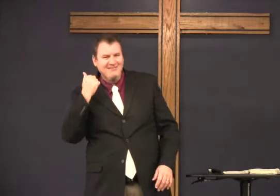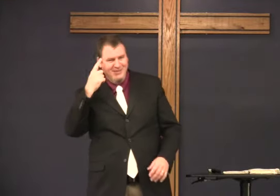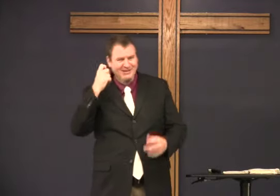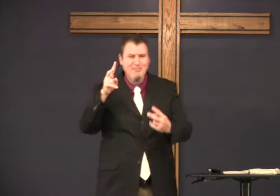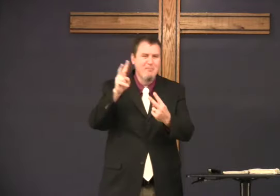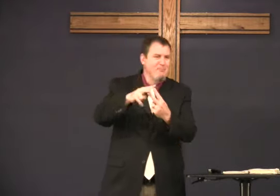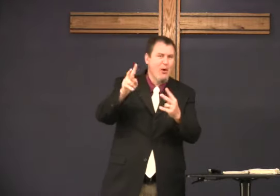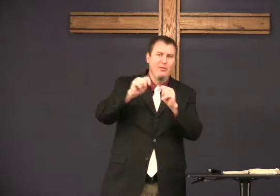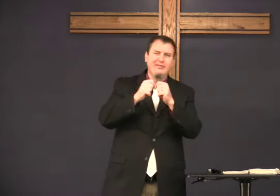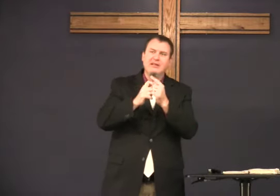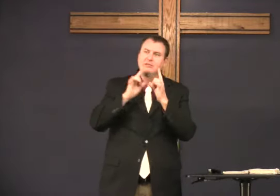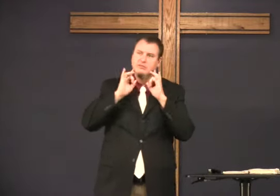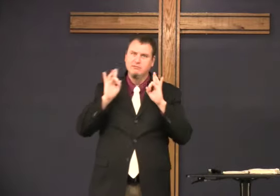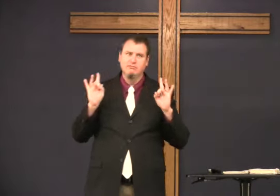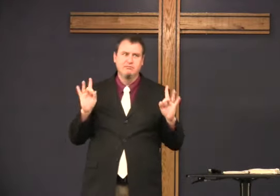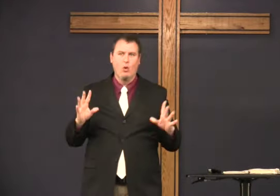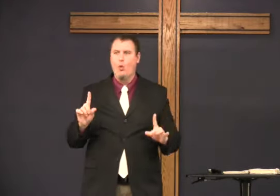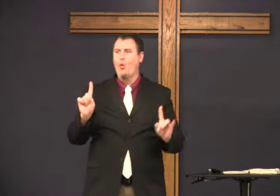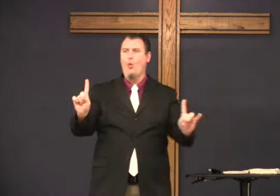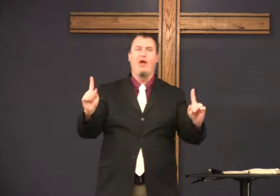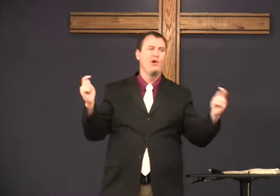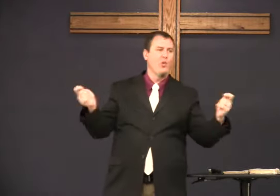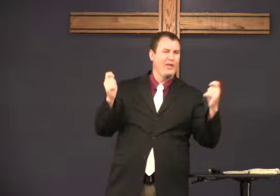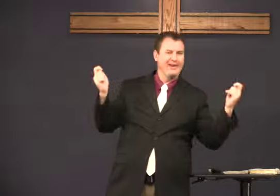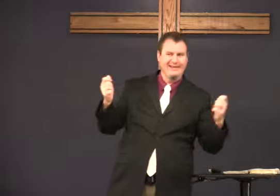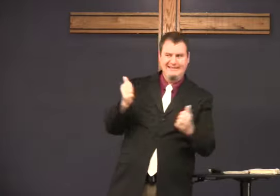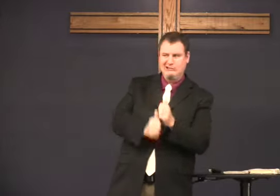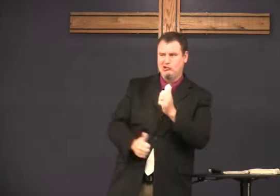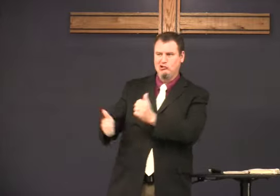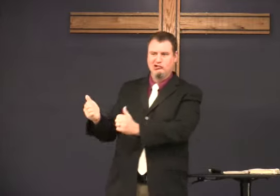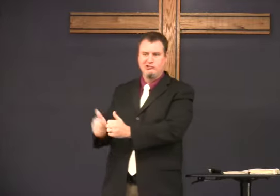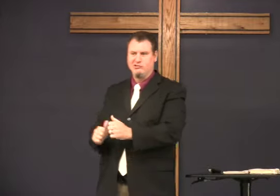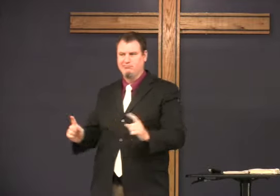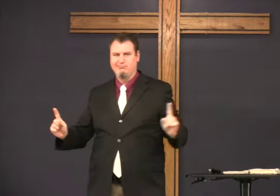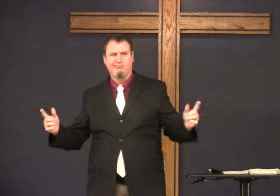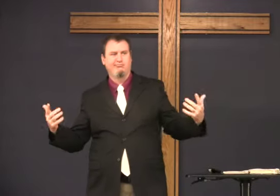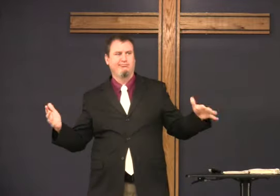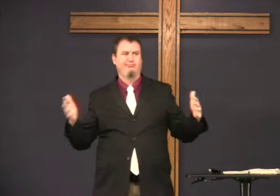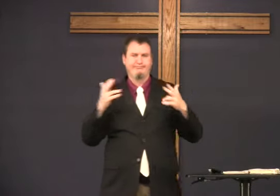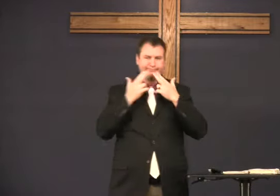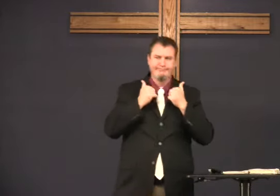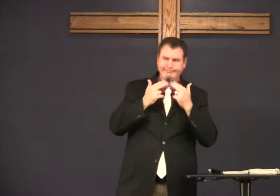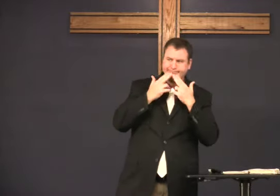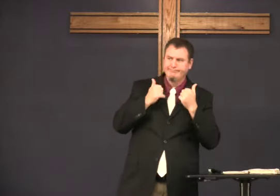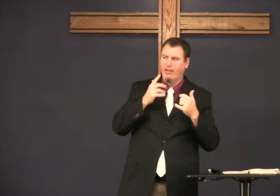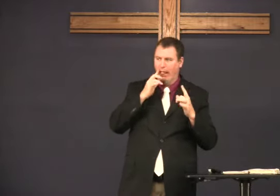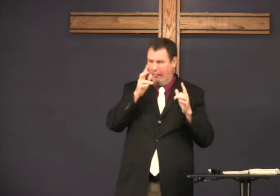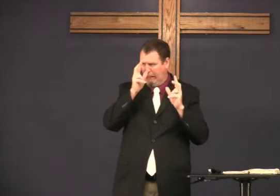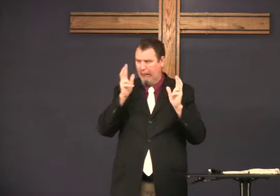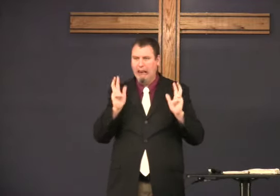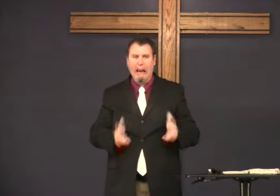And I was laughing because both of those teams really had. They got one win each this year.